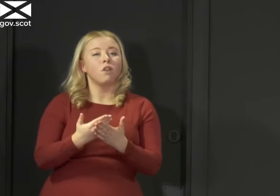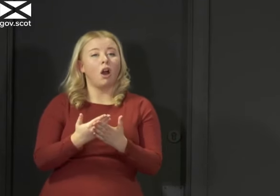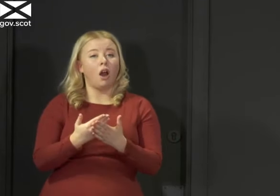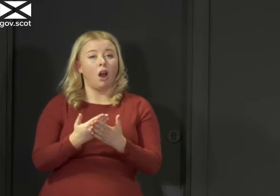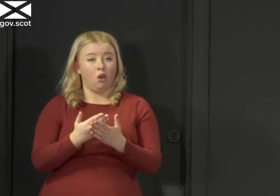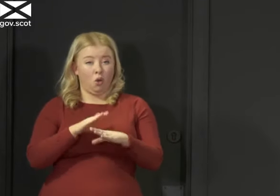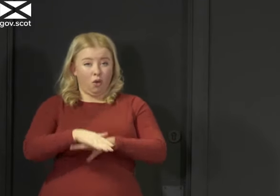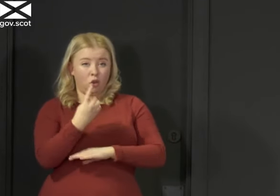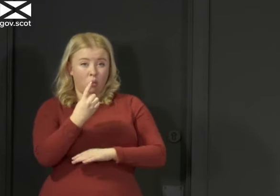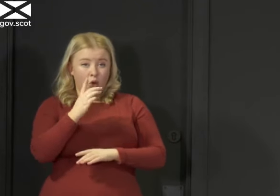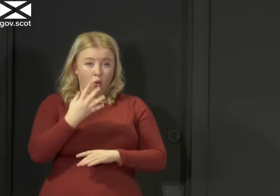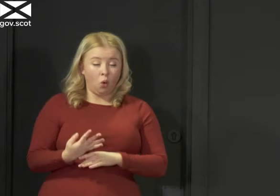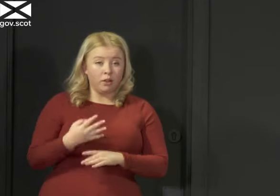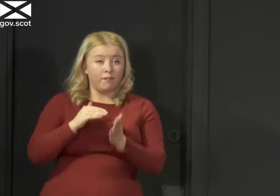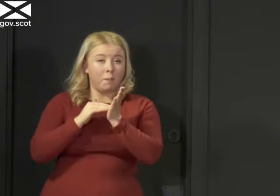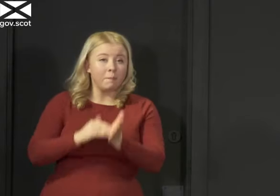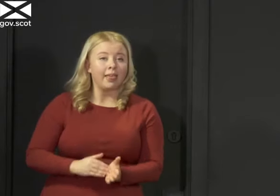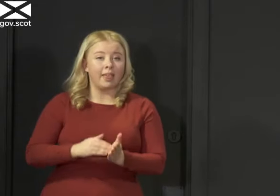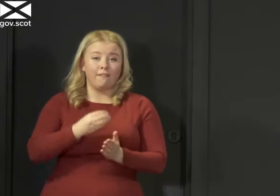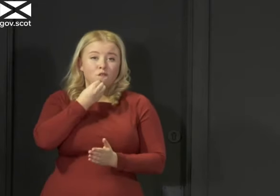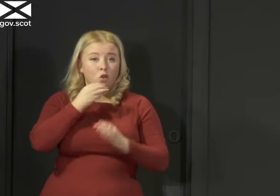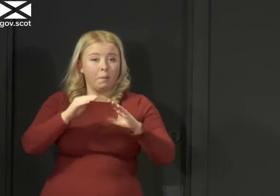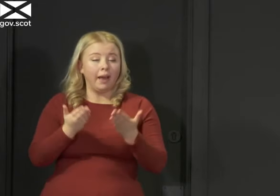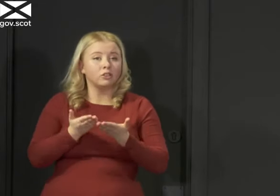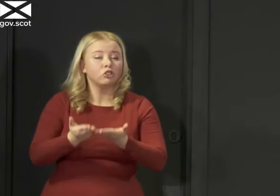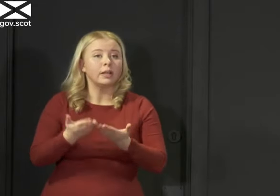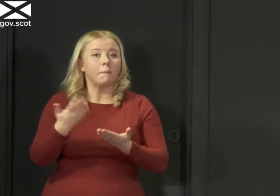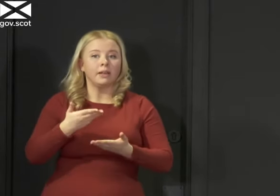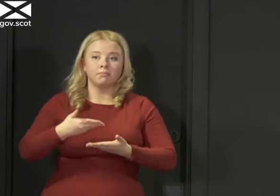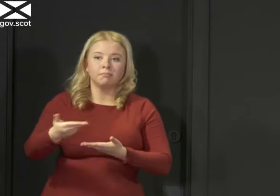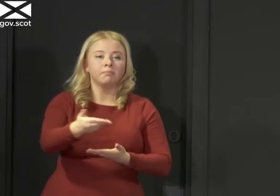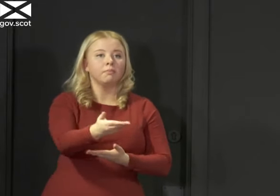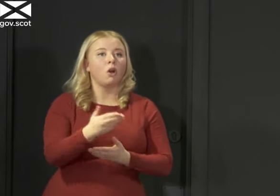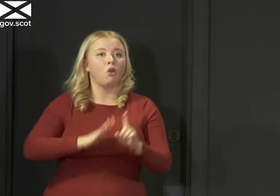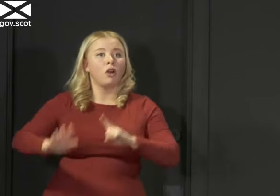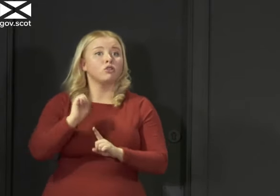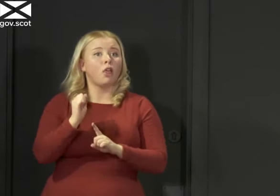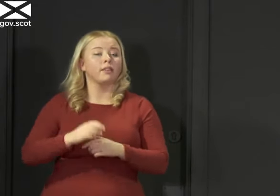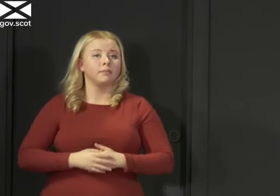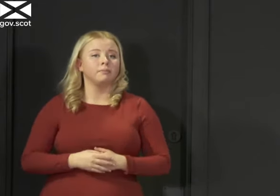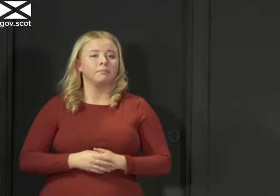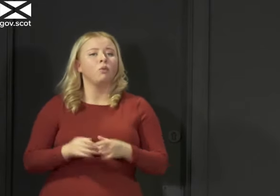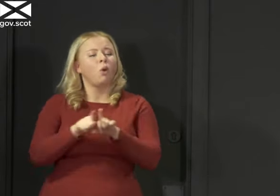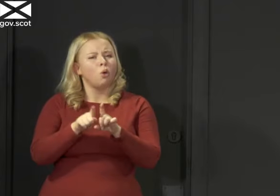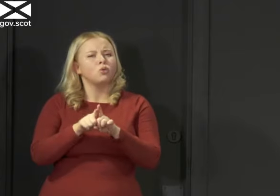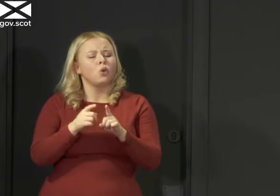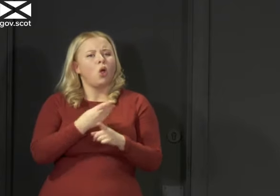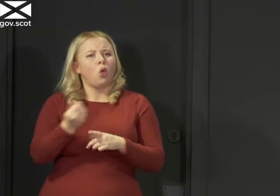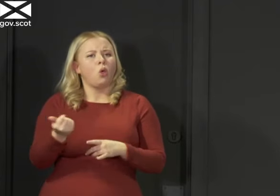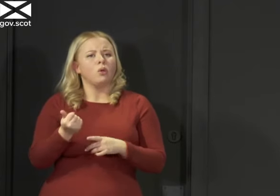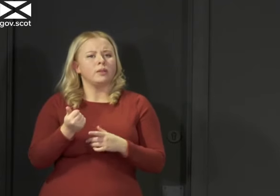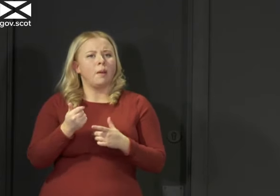million of these free food packages have been delivered to people across the country. In addition, many supermarkets are making